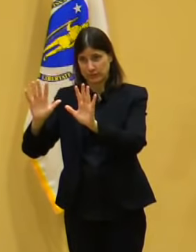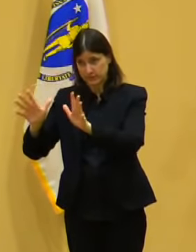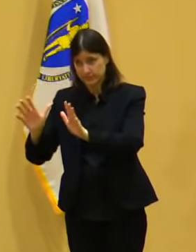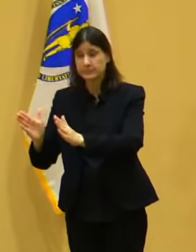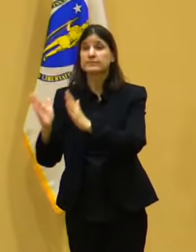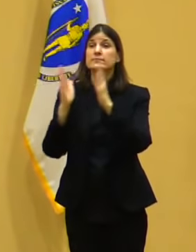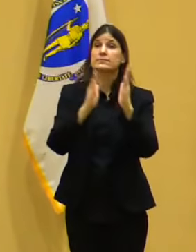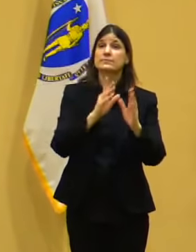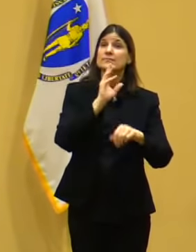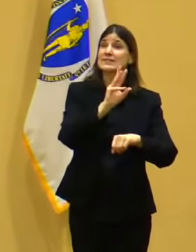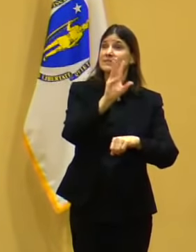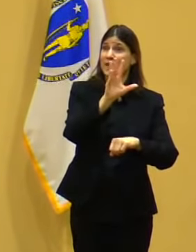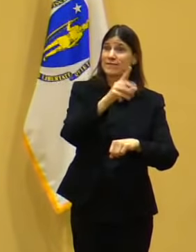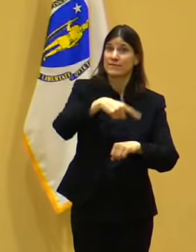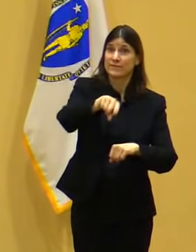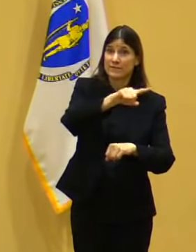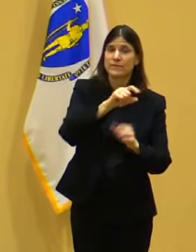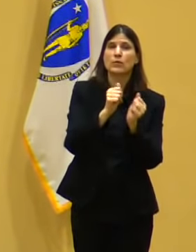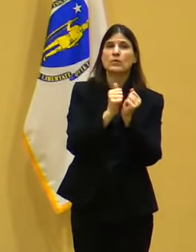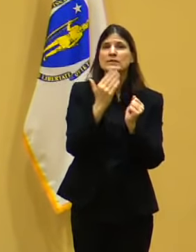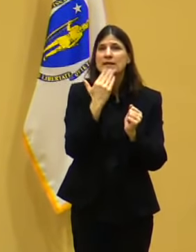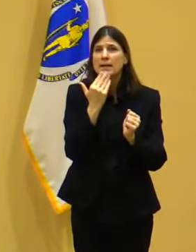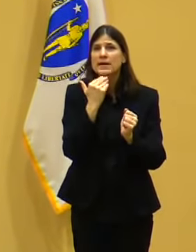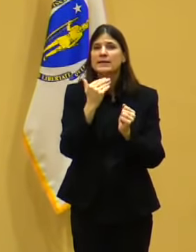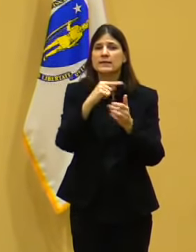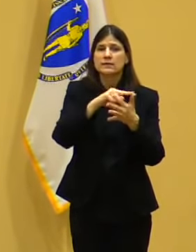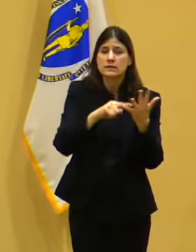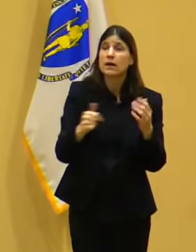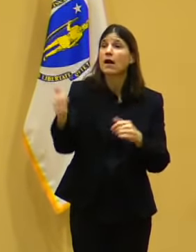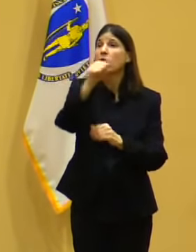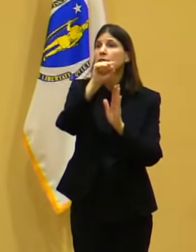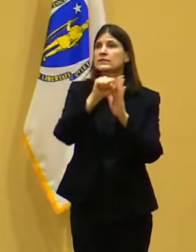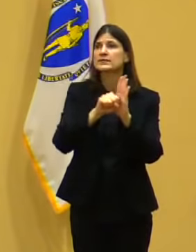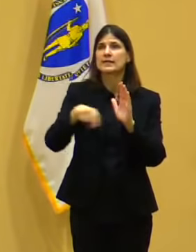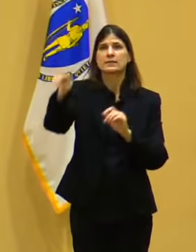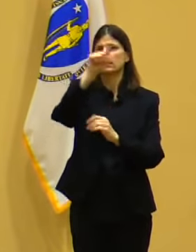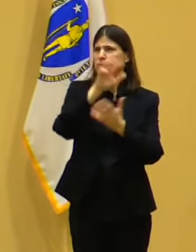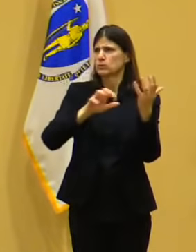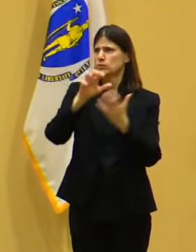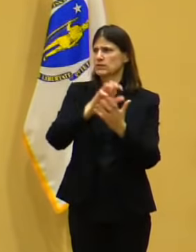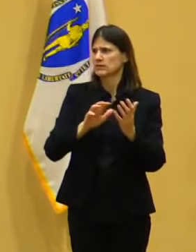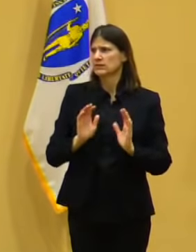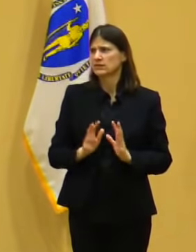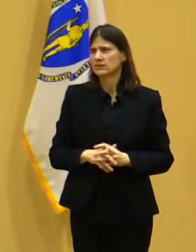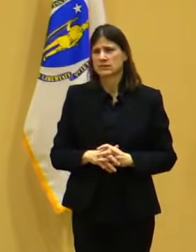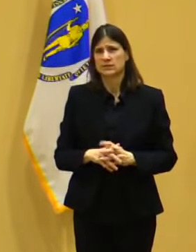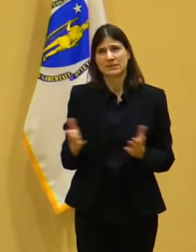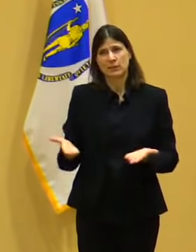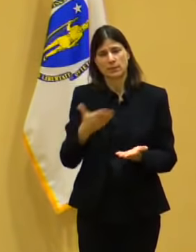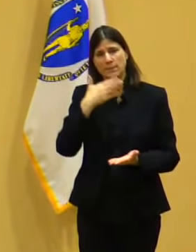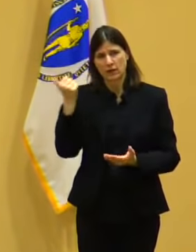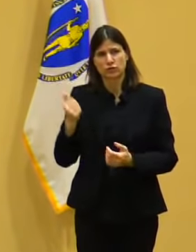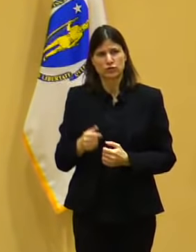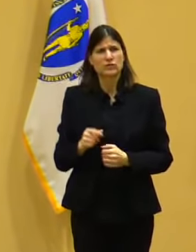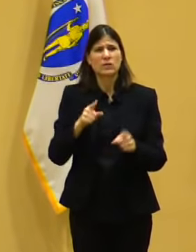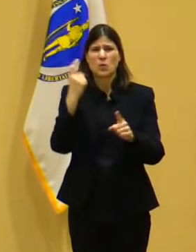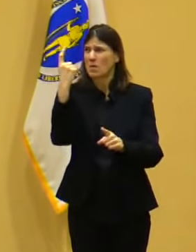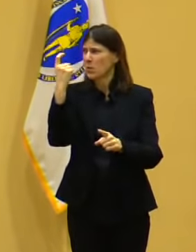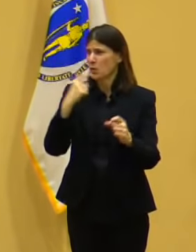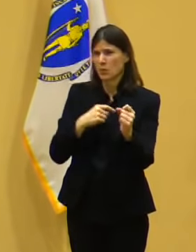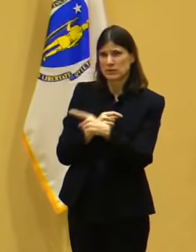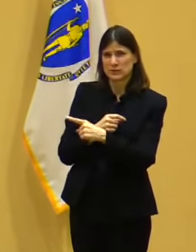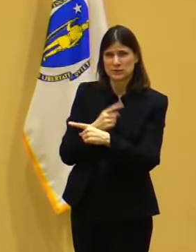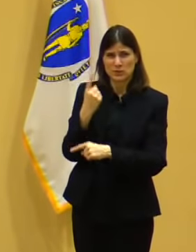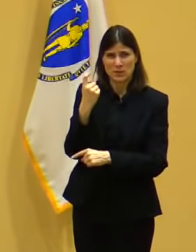I, but I haven't seen the latter, so we'll take a look at it and make sure we get back to them. Thank you. far out, Andrew, do you think of this